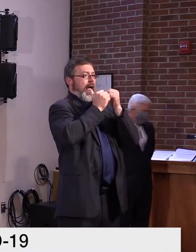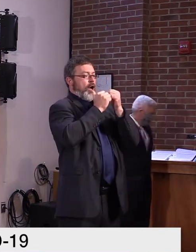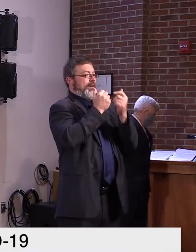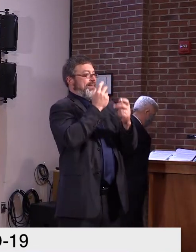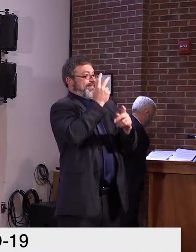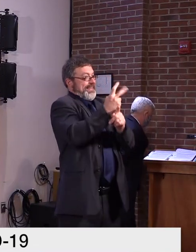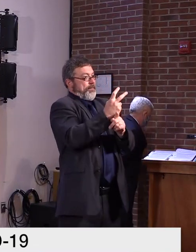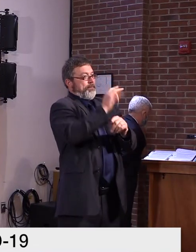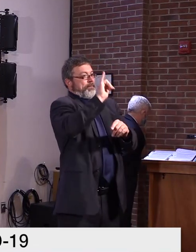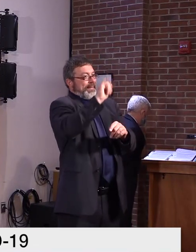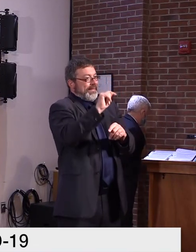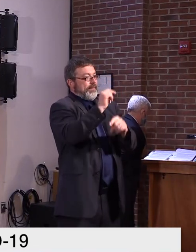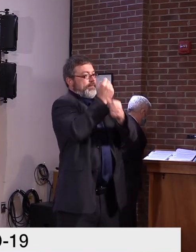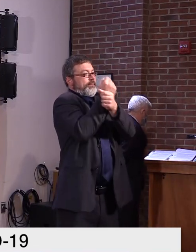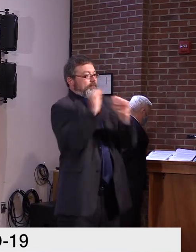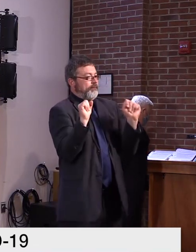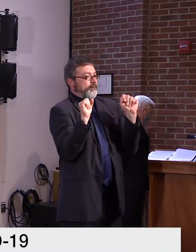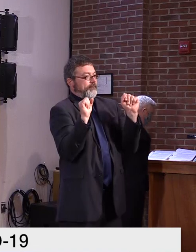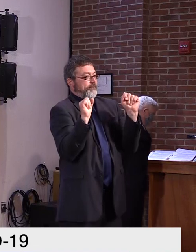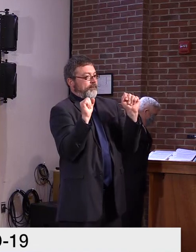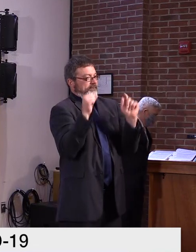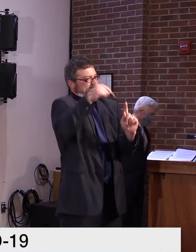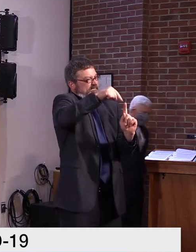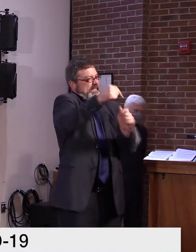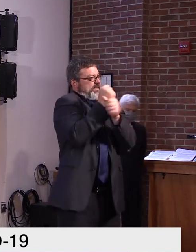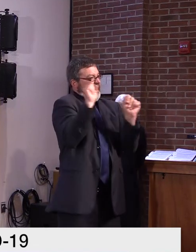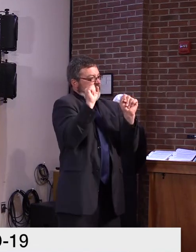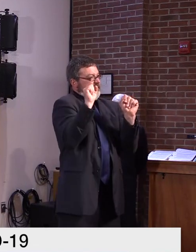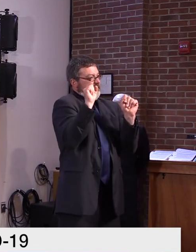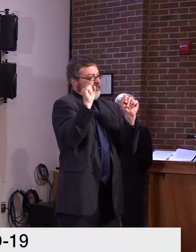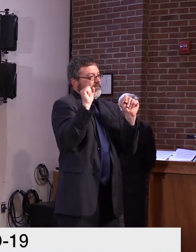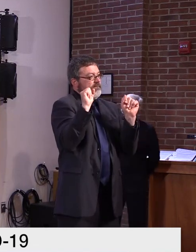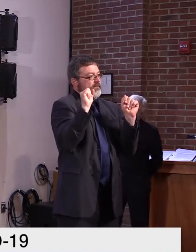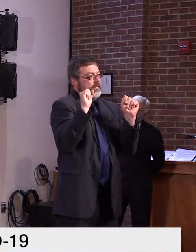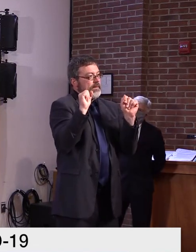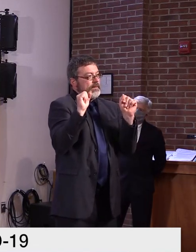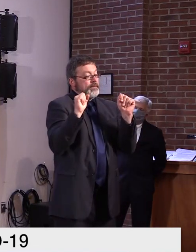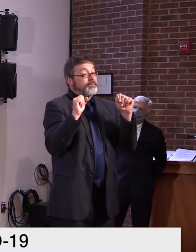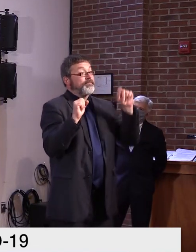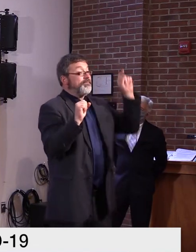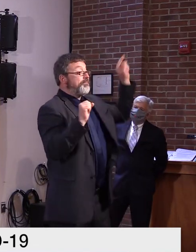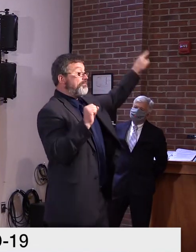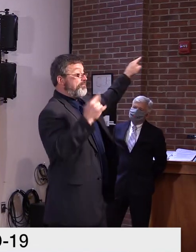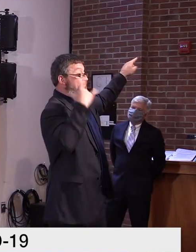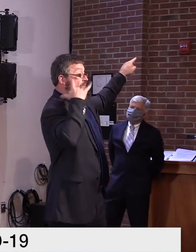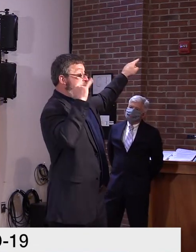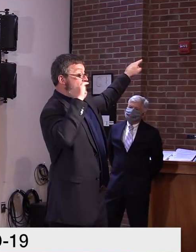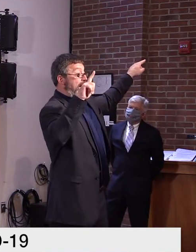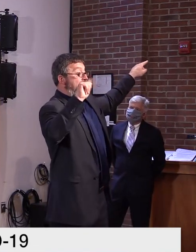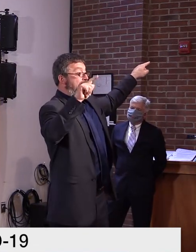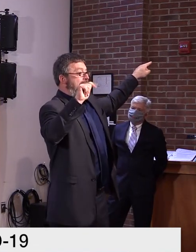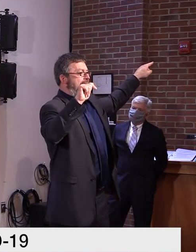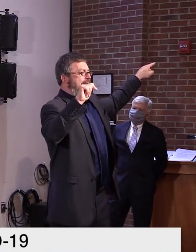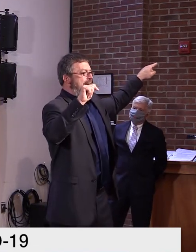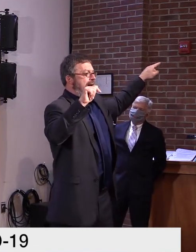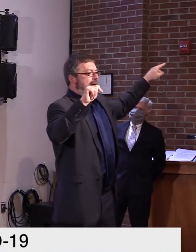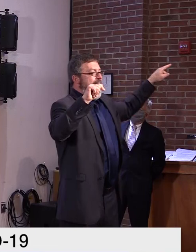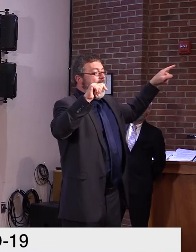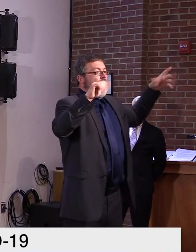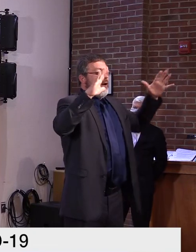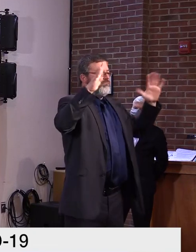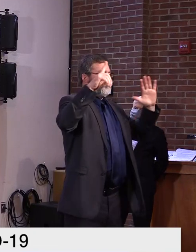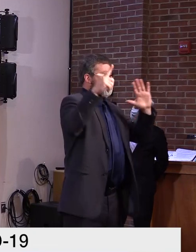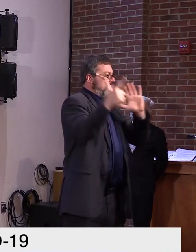one thing Los Angeles said was, you know, not having big parties and big gatherings of people